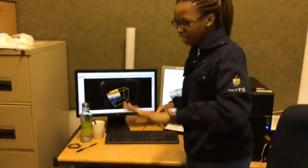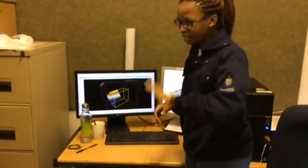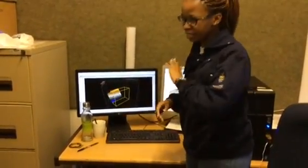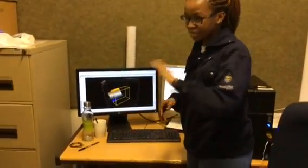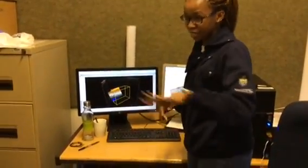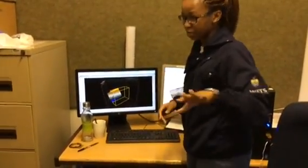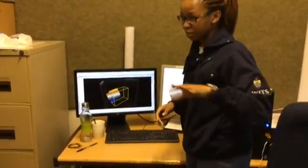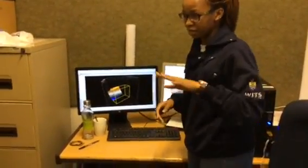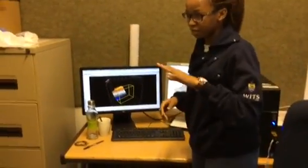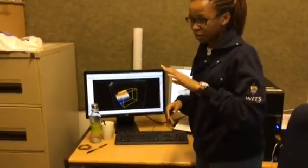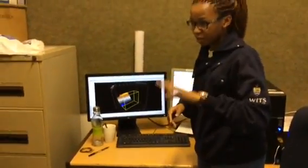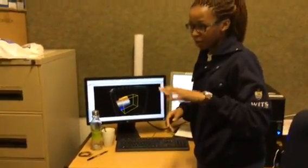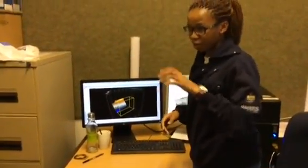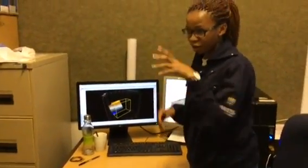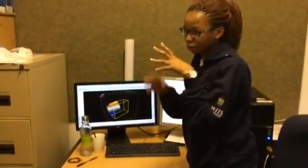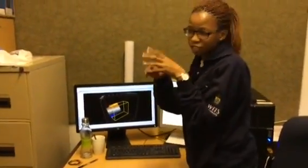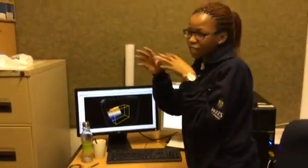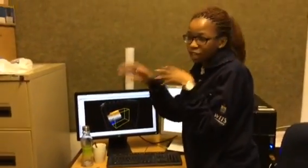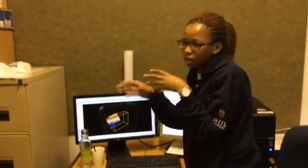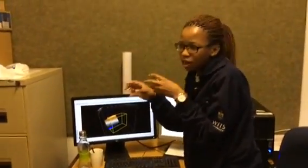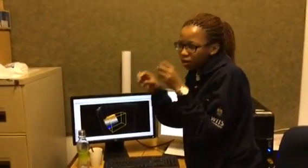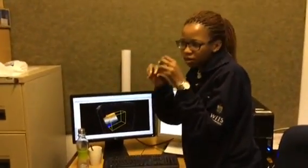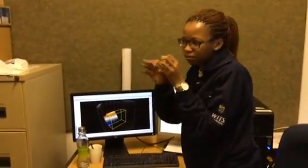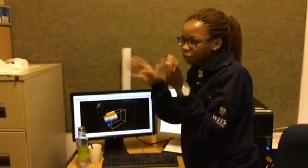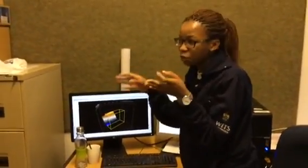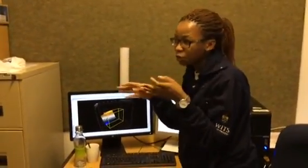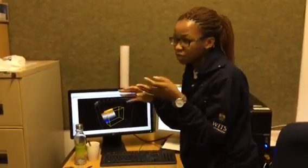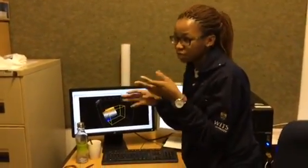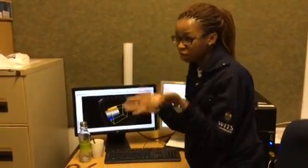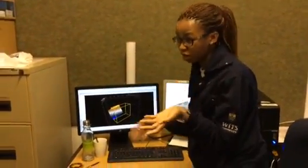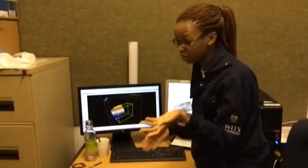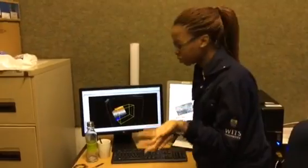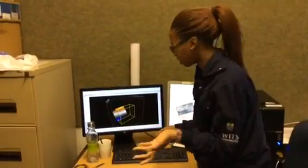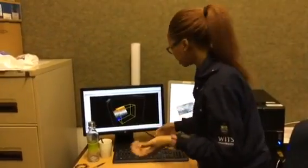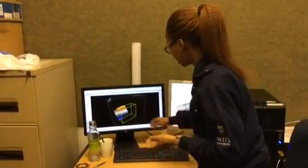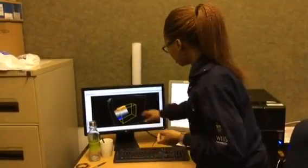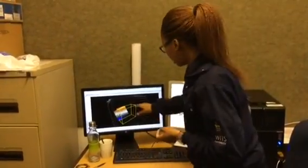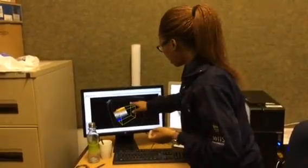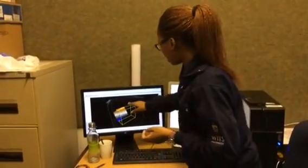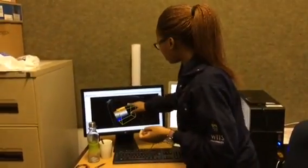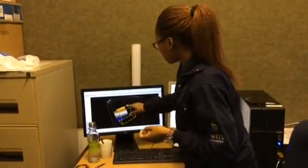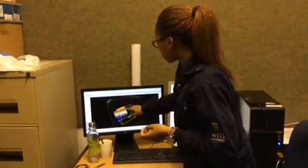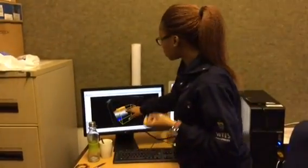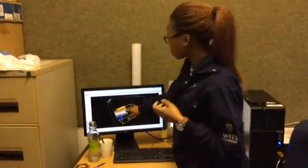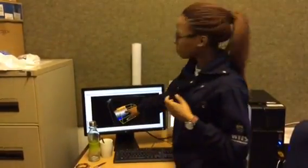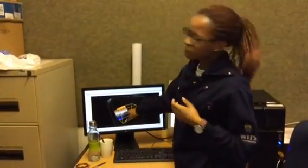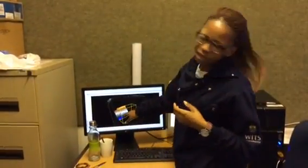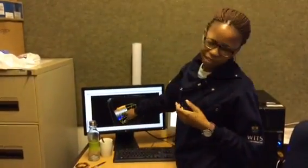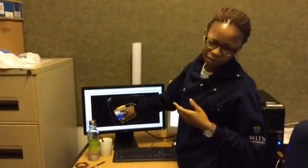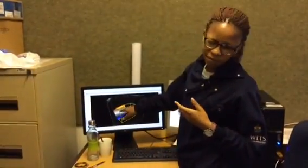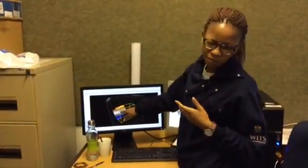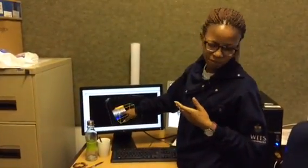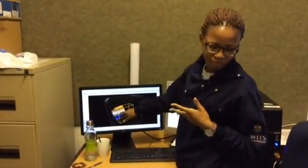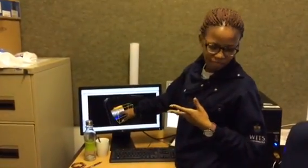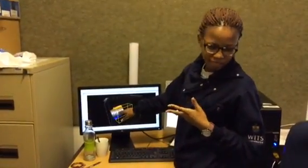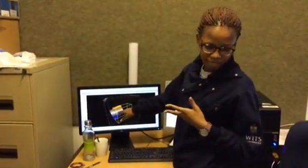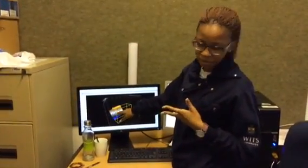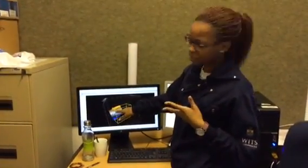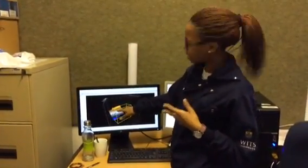any seismic background we just have a few courses and honors right so it took me about it's taken about